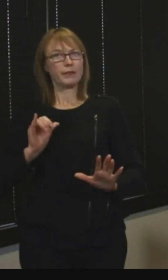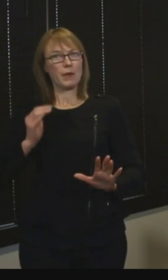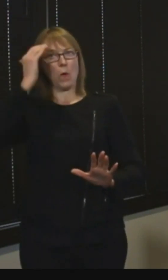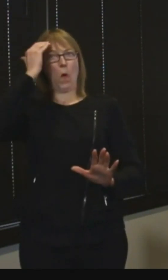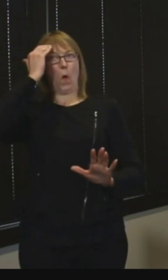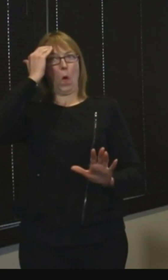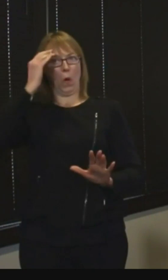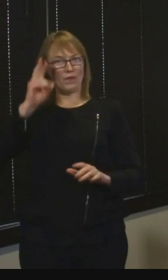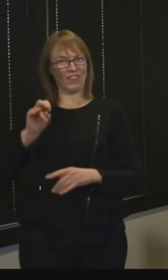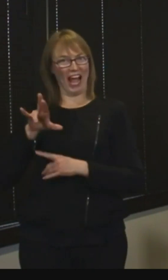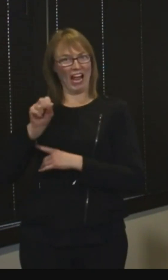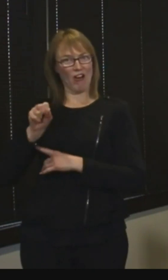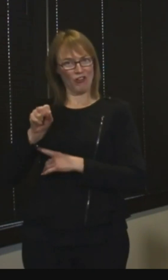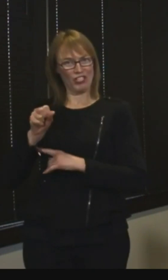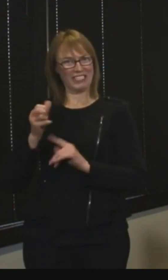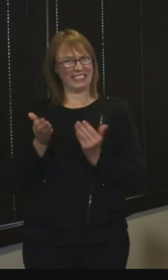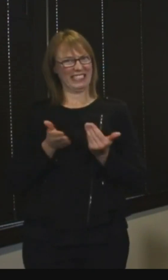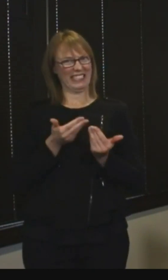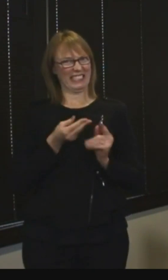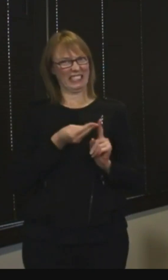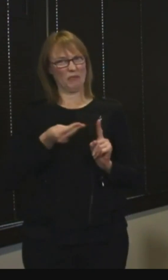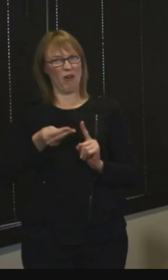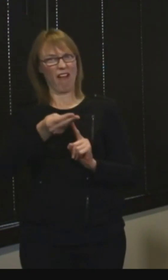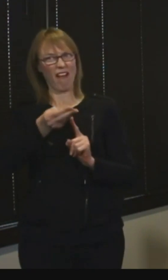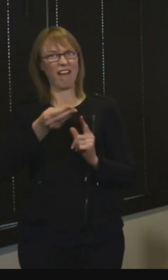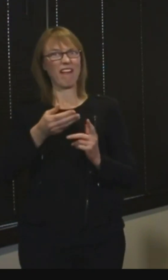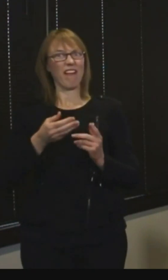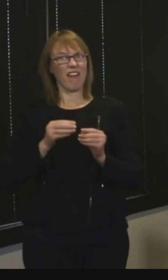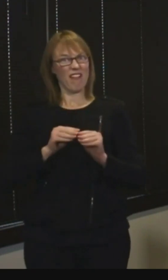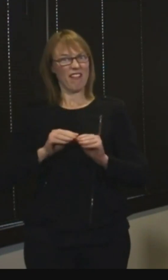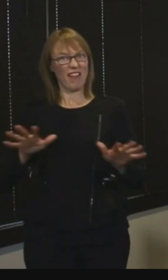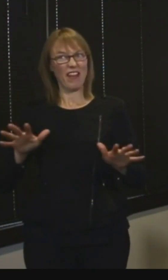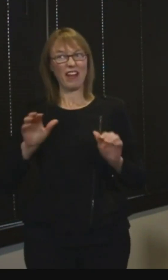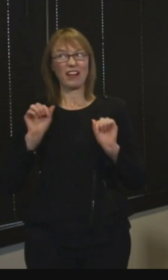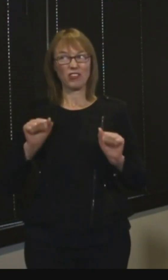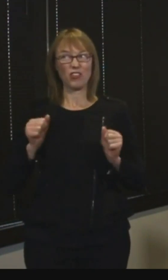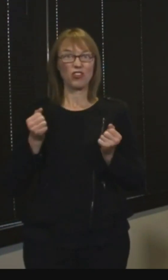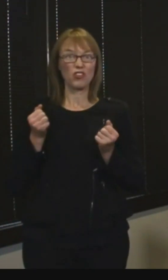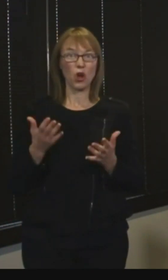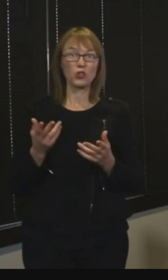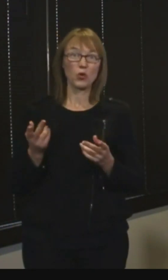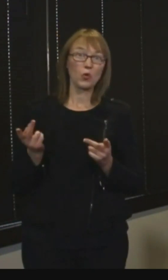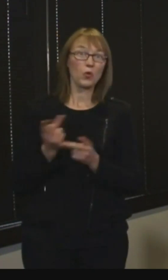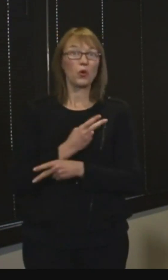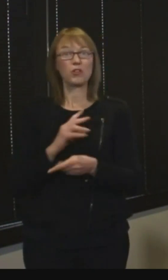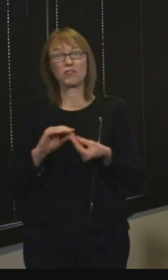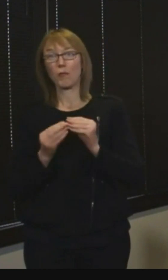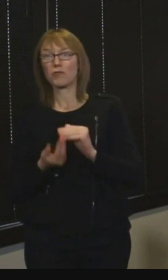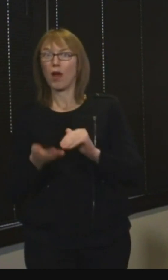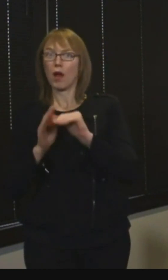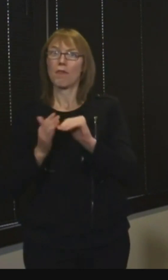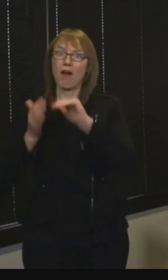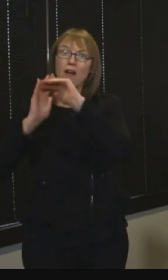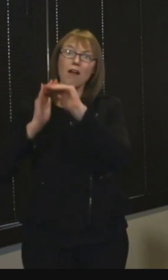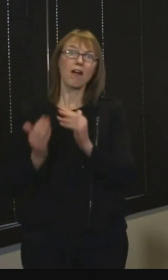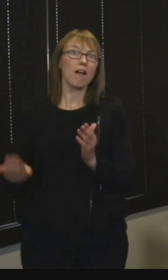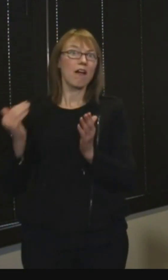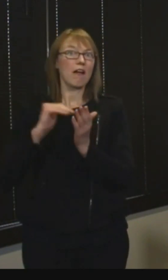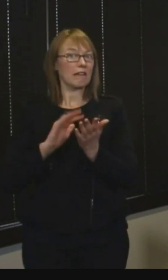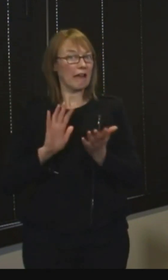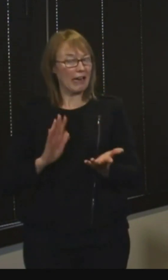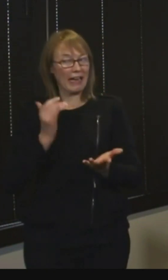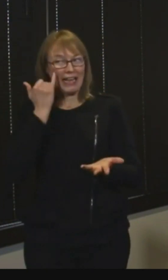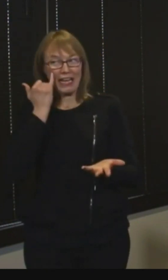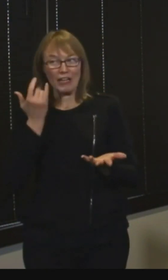and could cause turnaround in the cases. So it could produce more cases going into the future if we're not